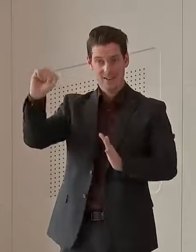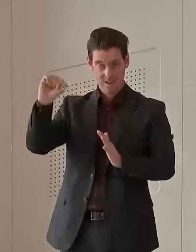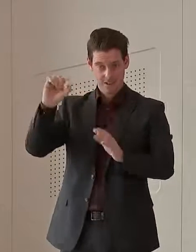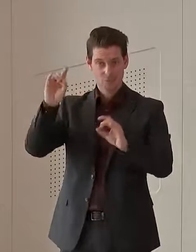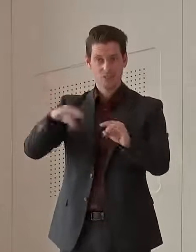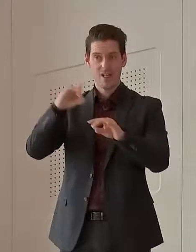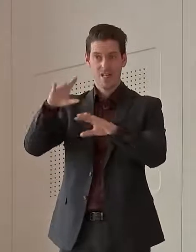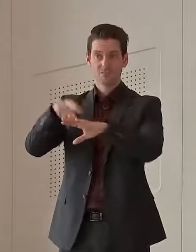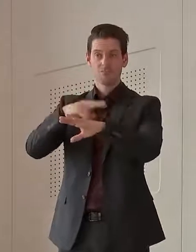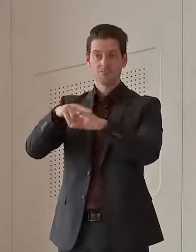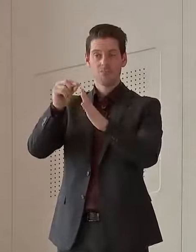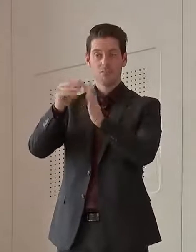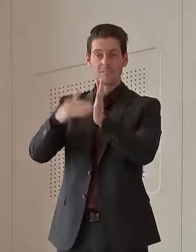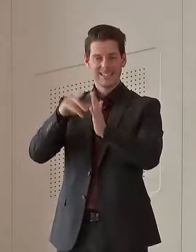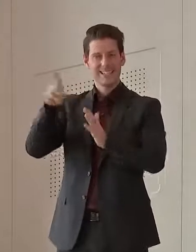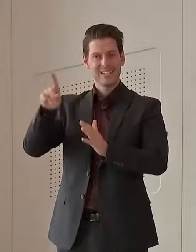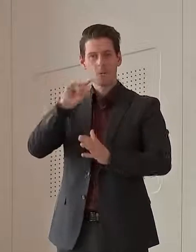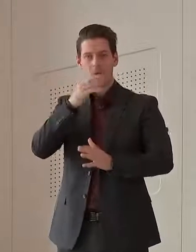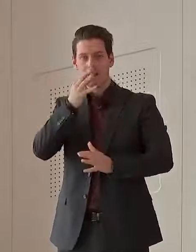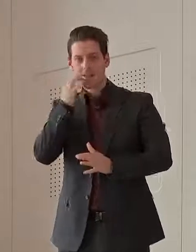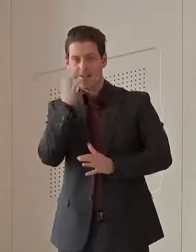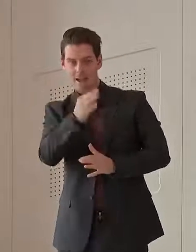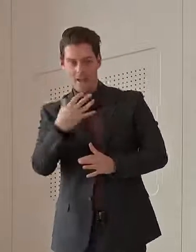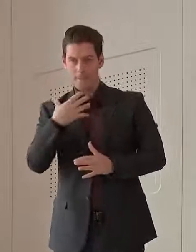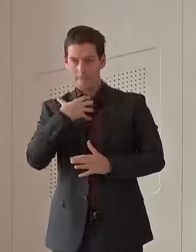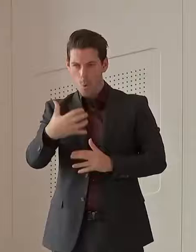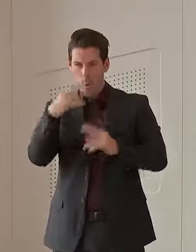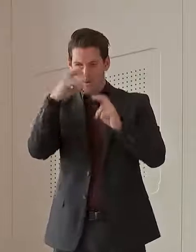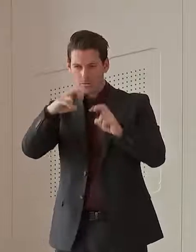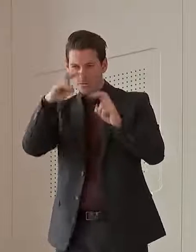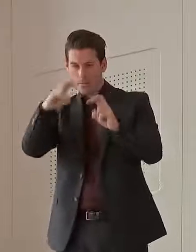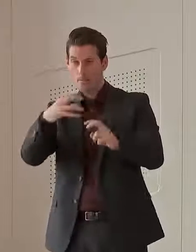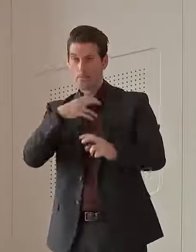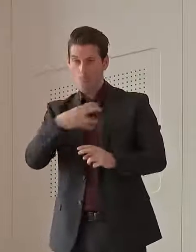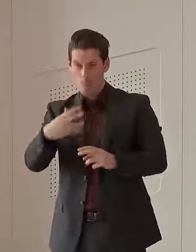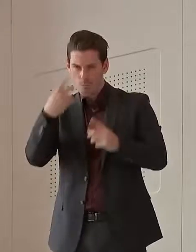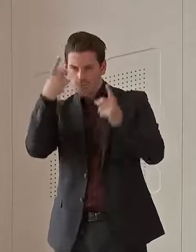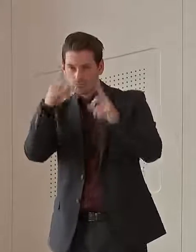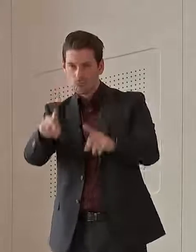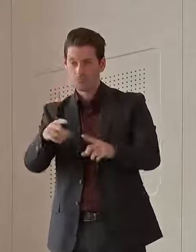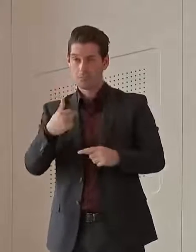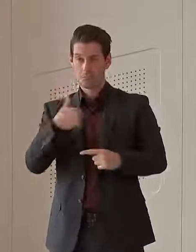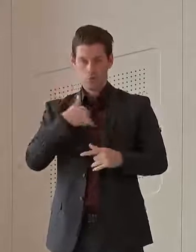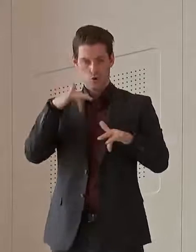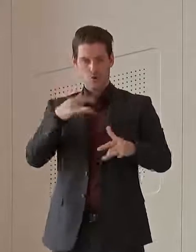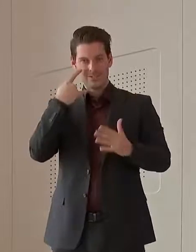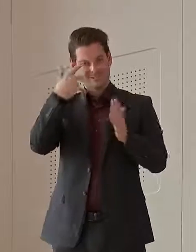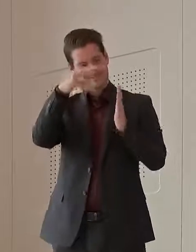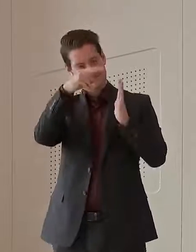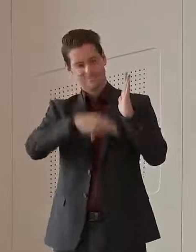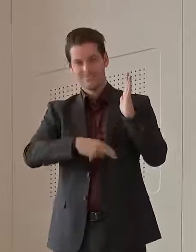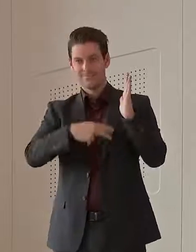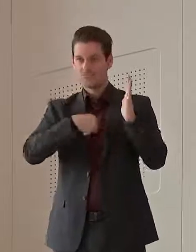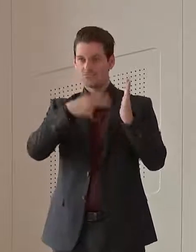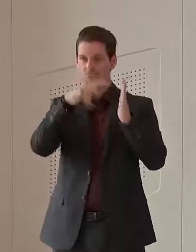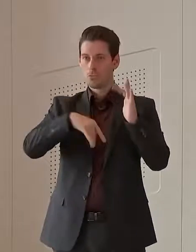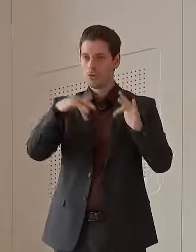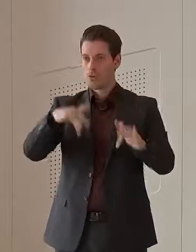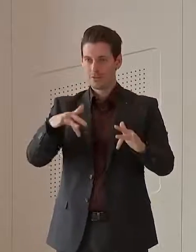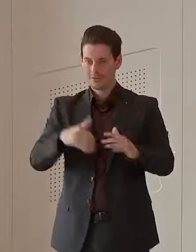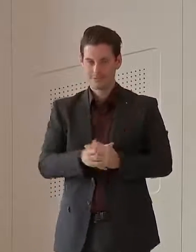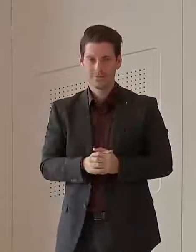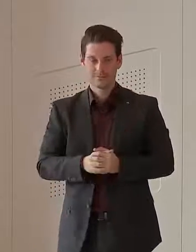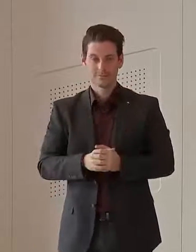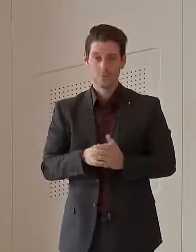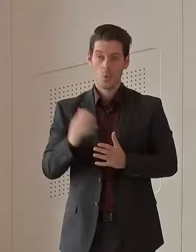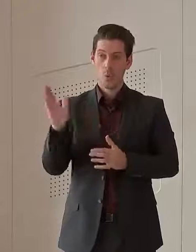he would commission further modelling. So I'm looking forward to seeing that modelling. I haven't seen the updated modelling. And of course, all premiers